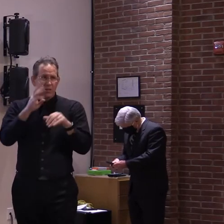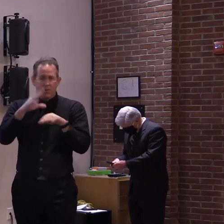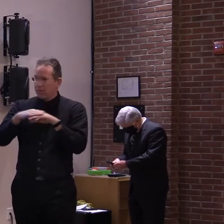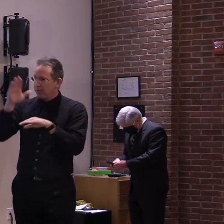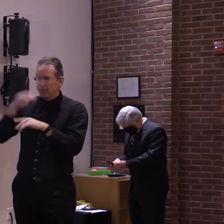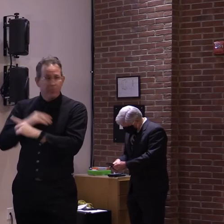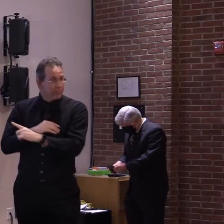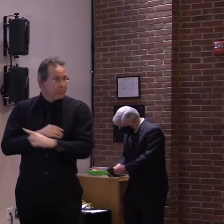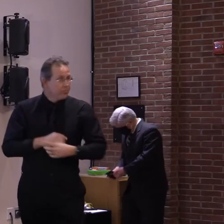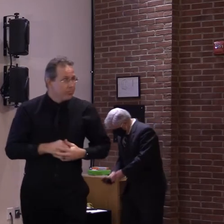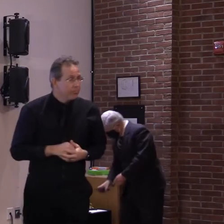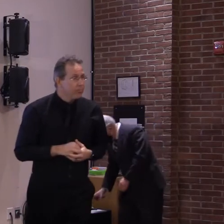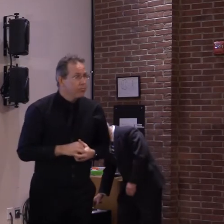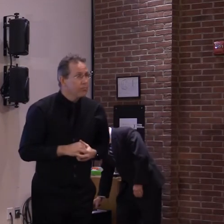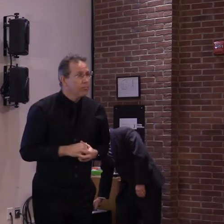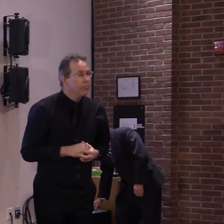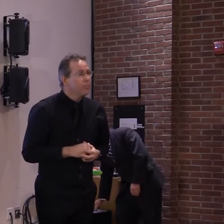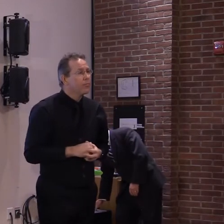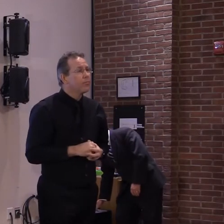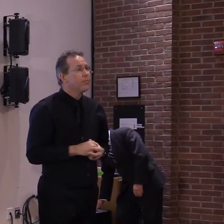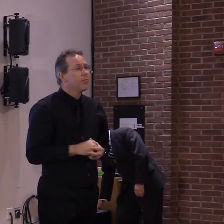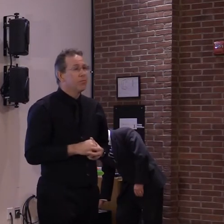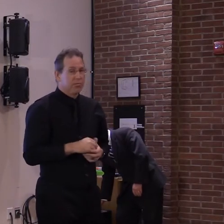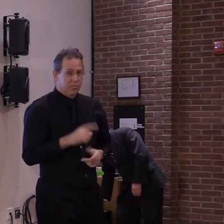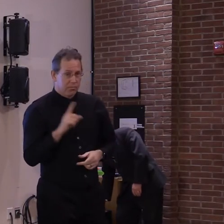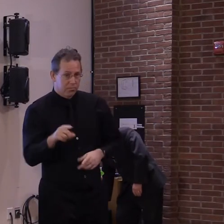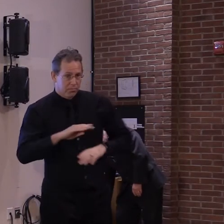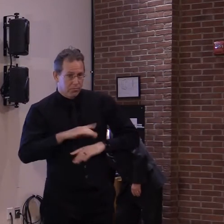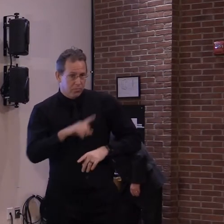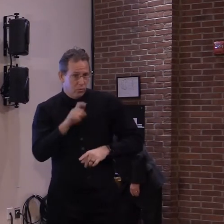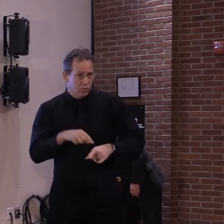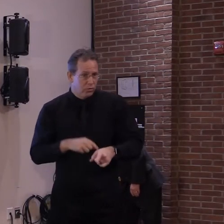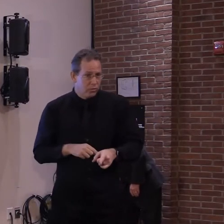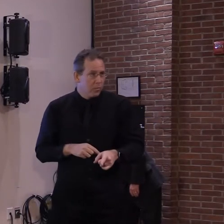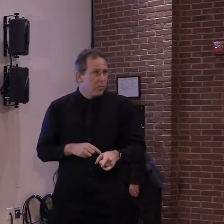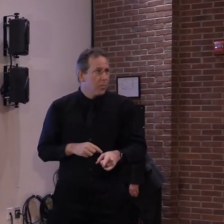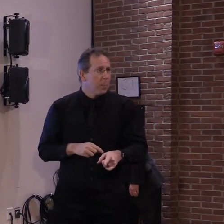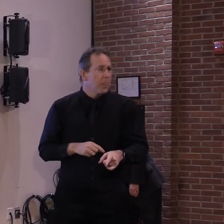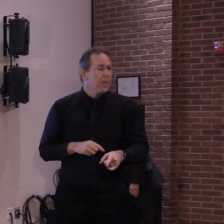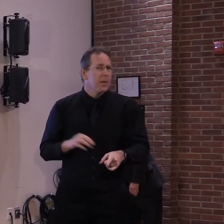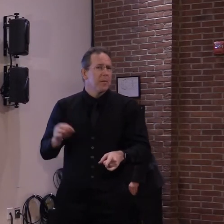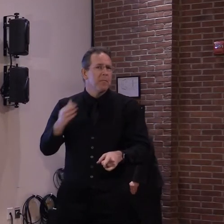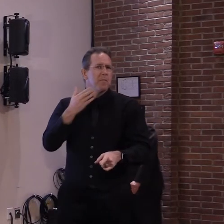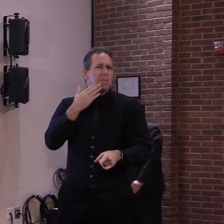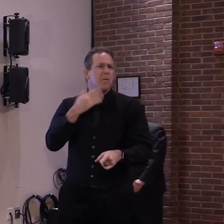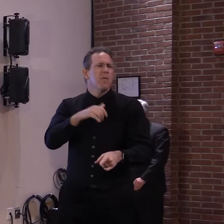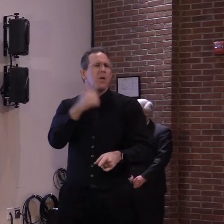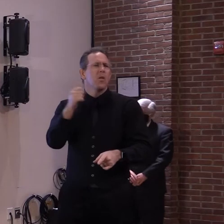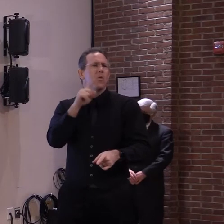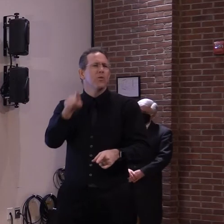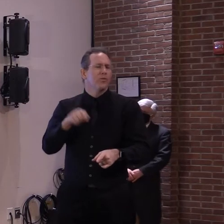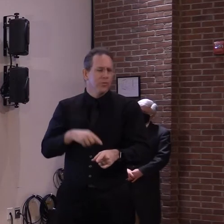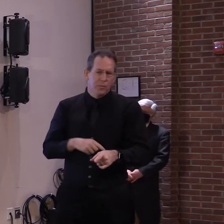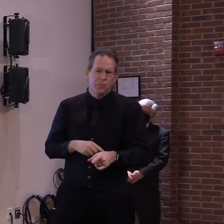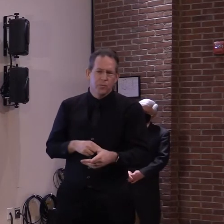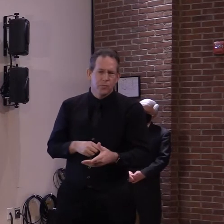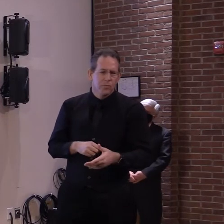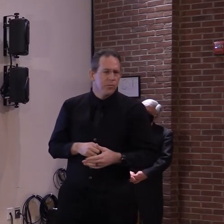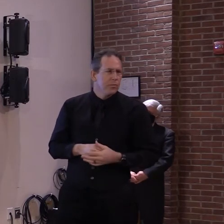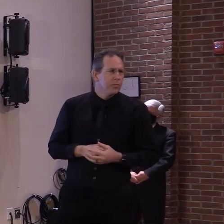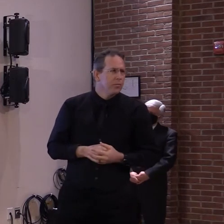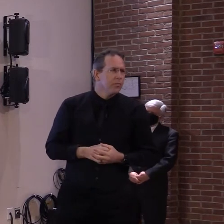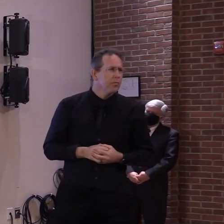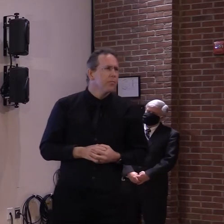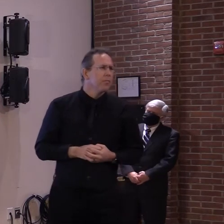answer your question? Uh, uh, yes, thank you. And just to, just to clarify, because I'm uncertain about the BIPOC population,